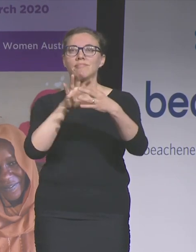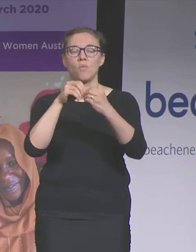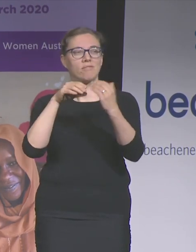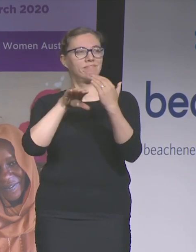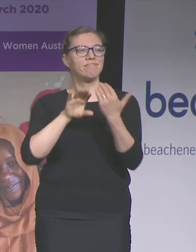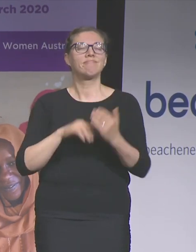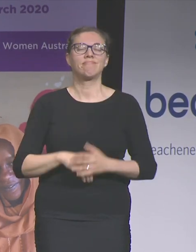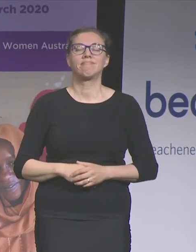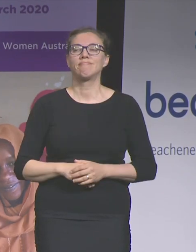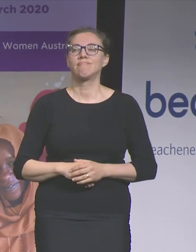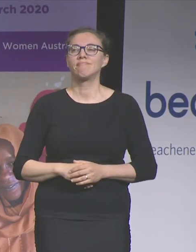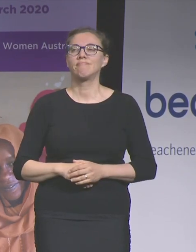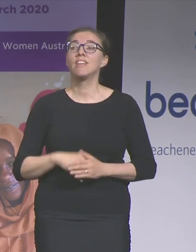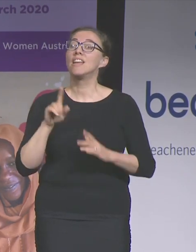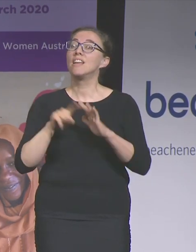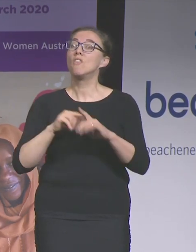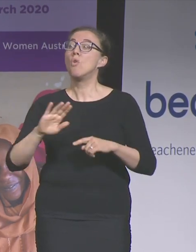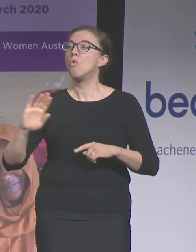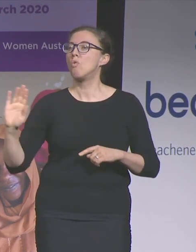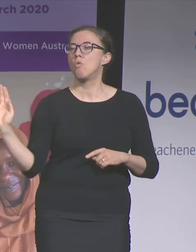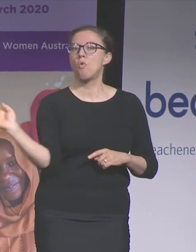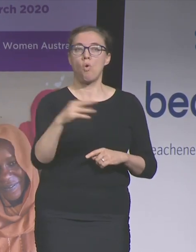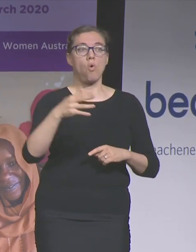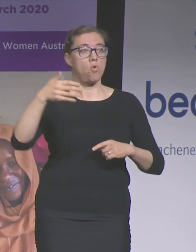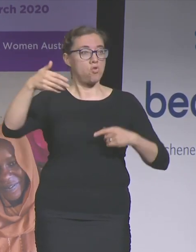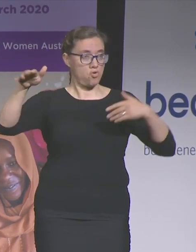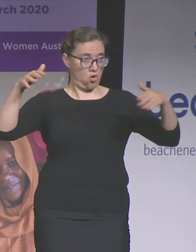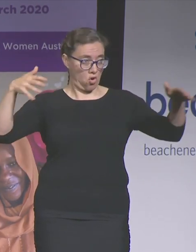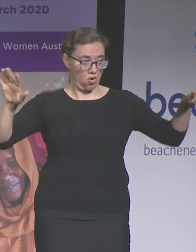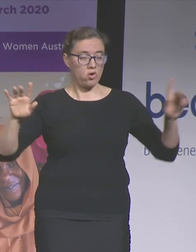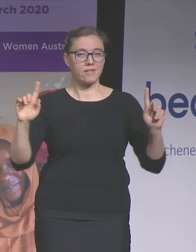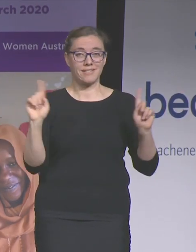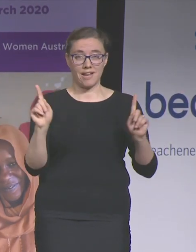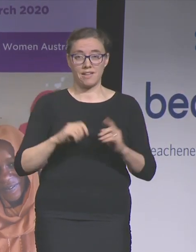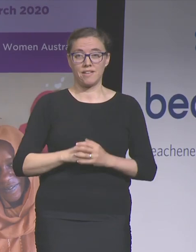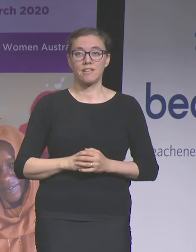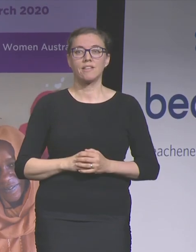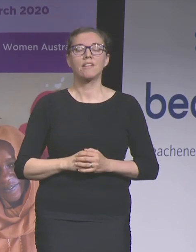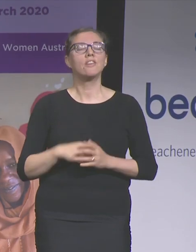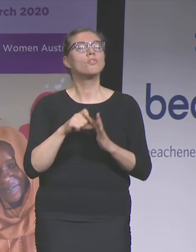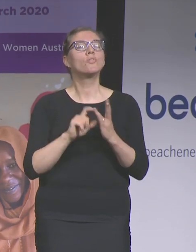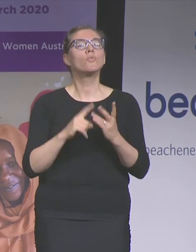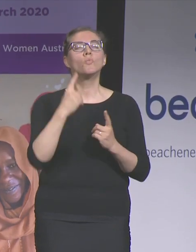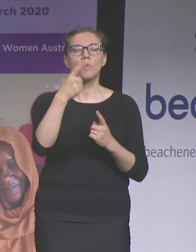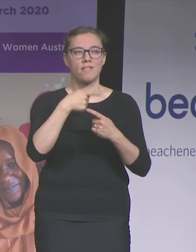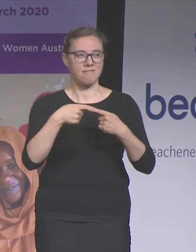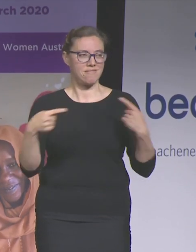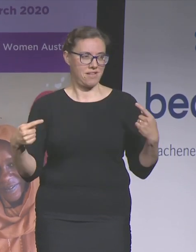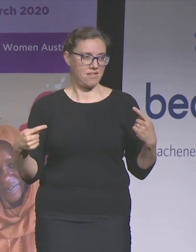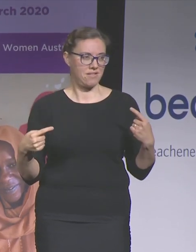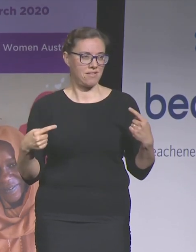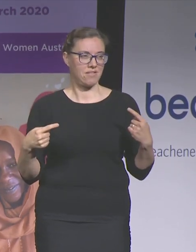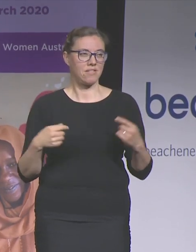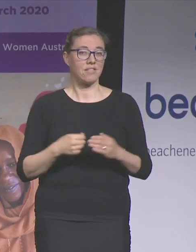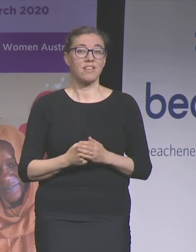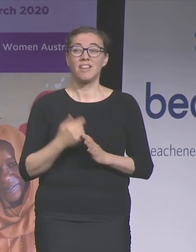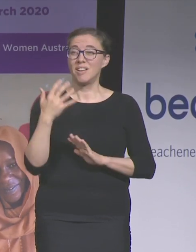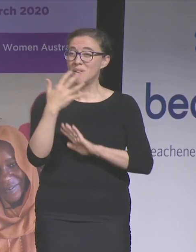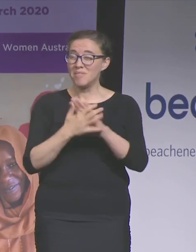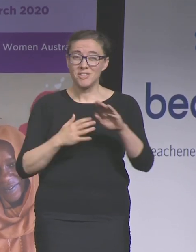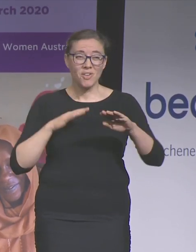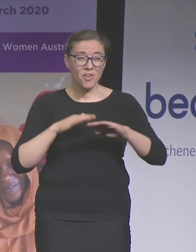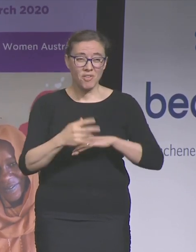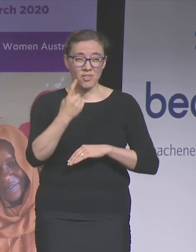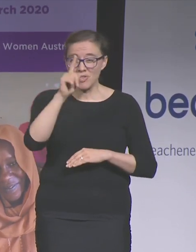if each of us here today leaves and does just one thing, that's over two and a half thousand actions.